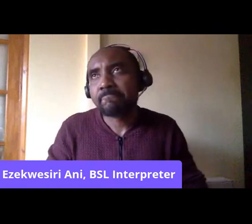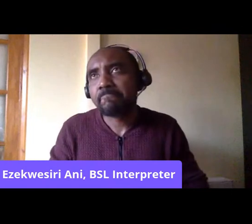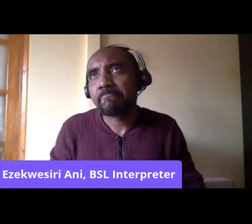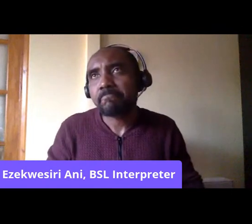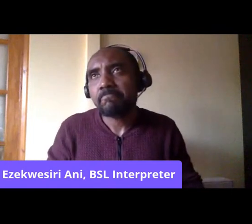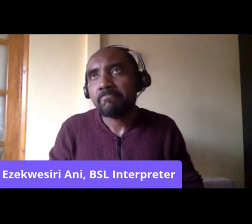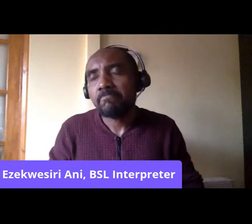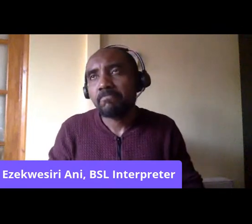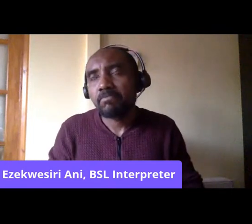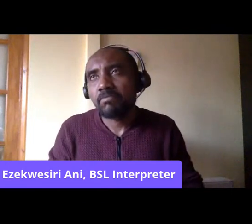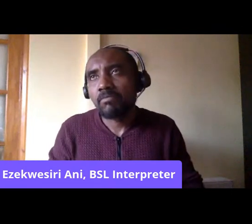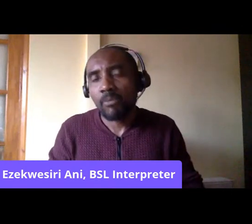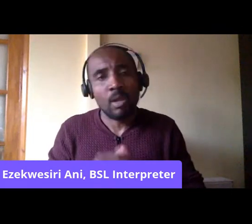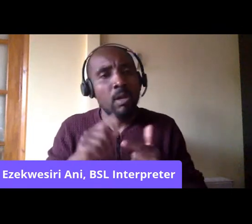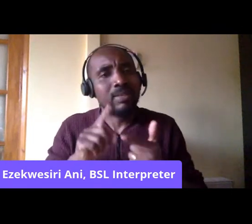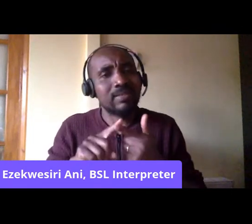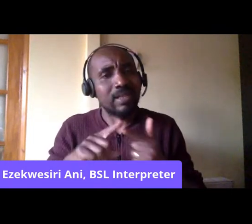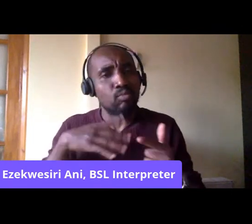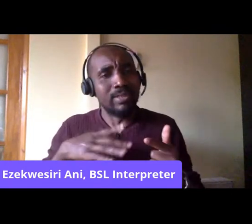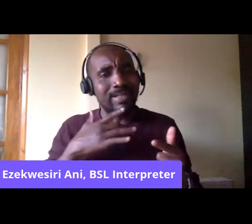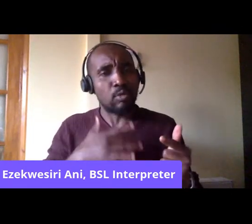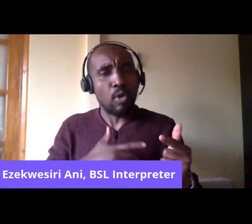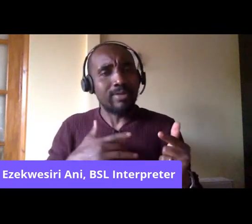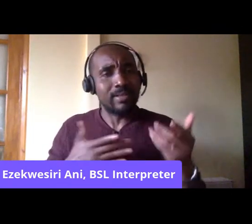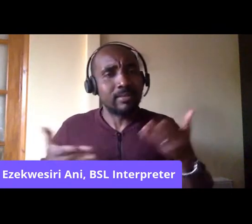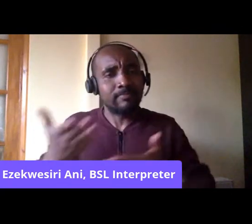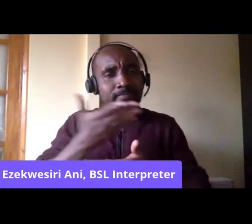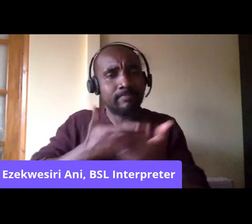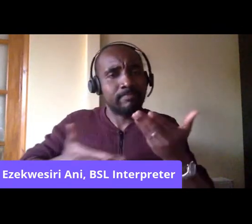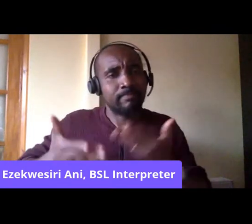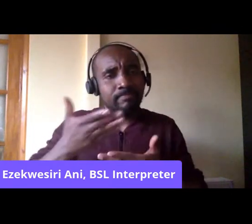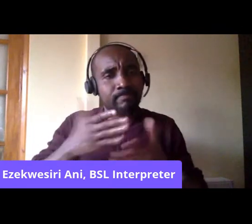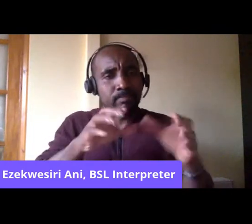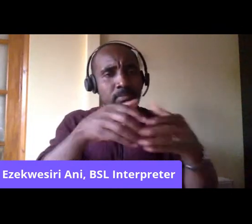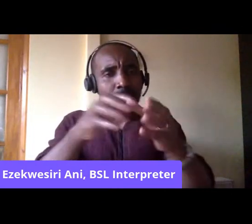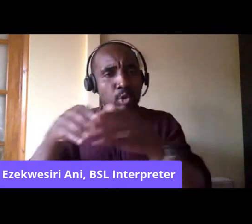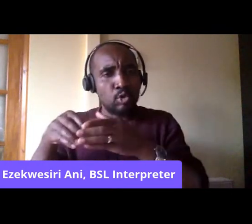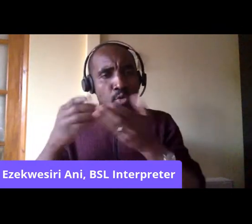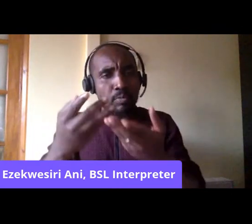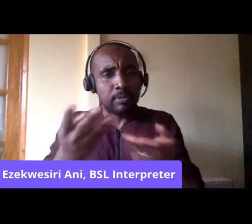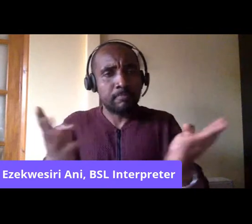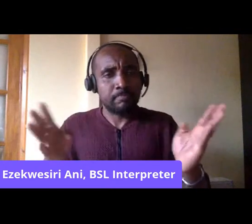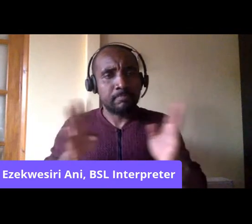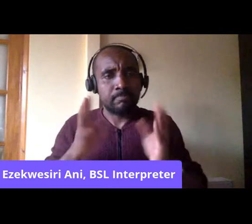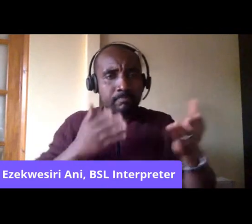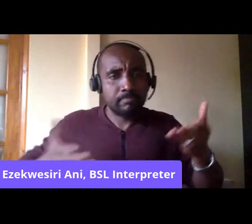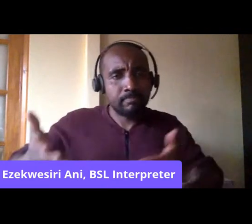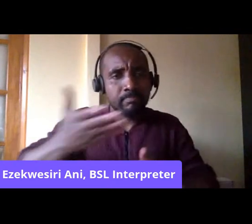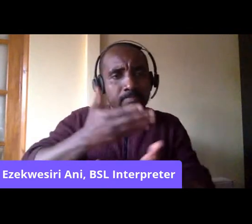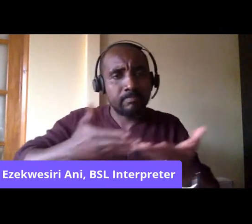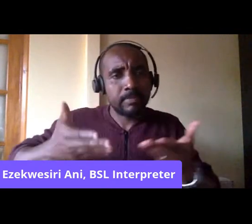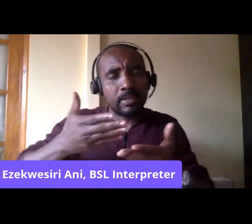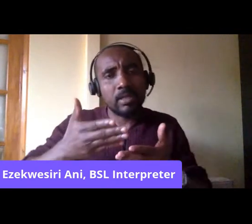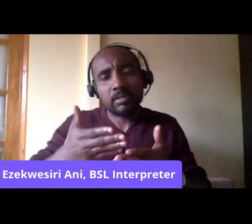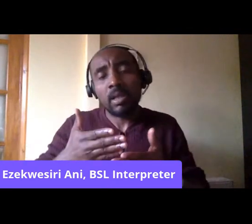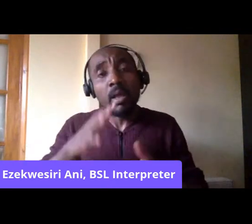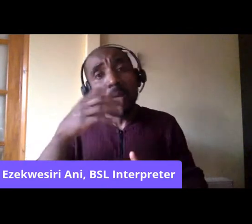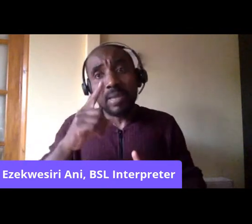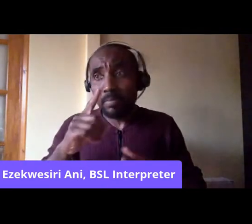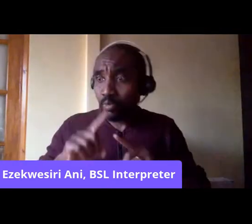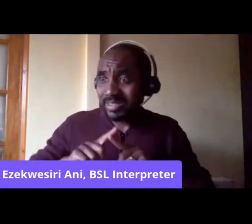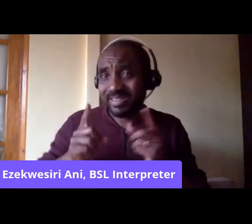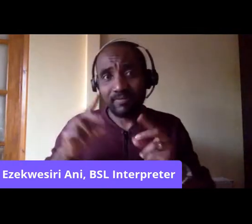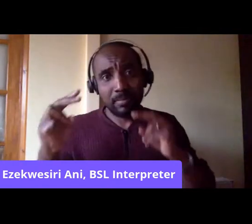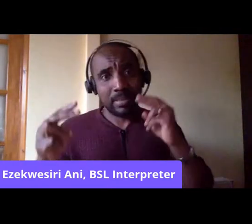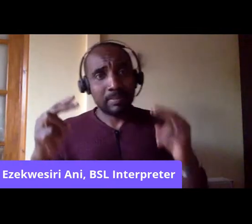honest conversation about dialogue between everybody and having difficult conversations with people of opposing views isn't going to